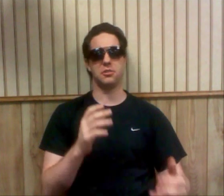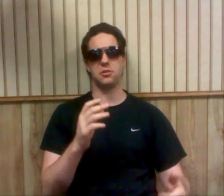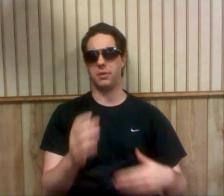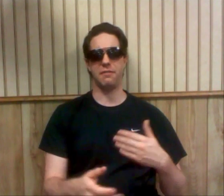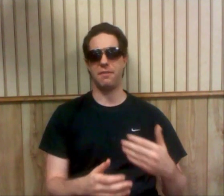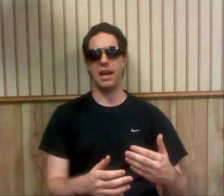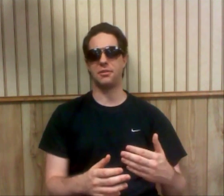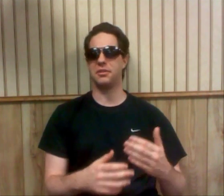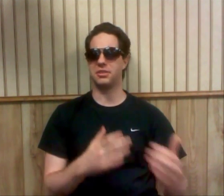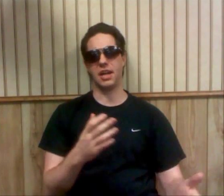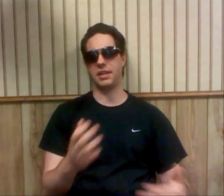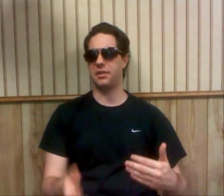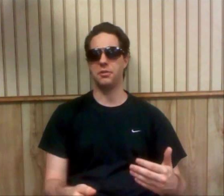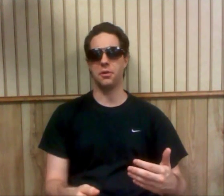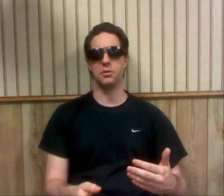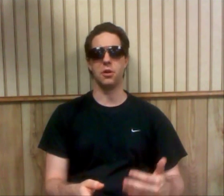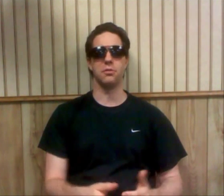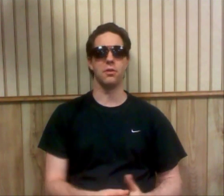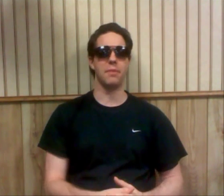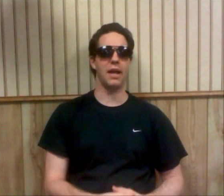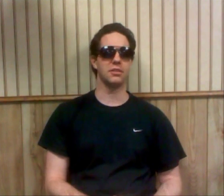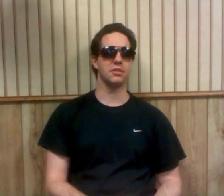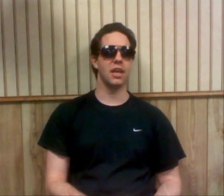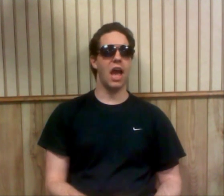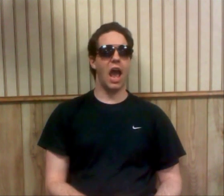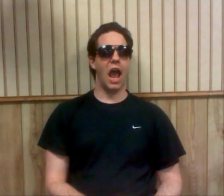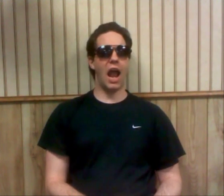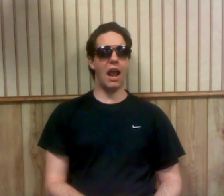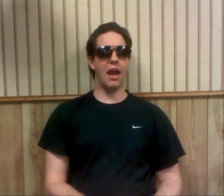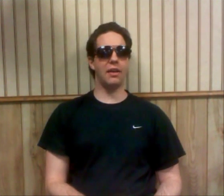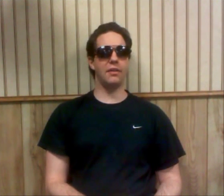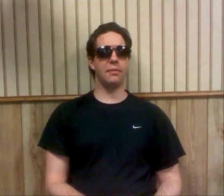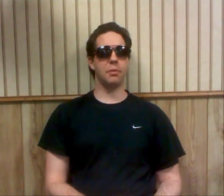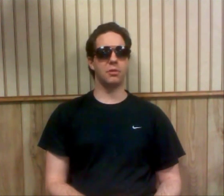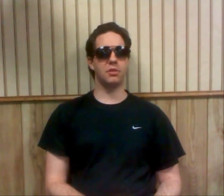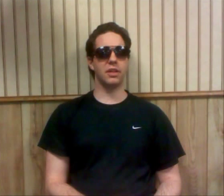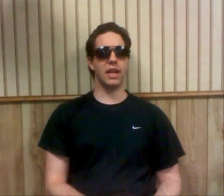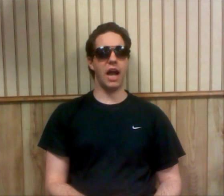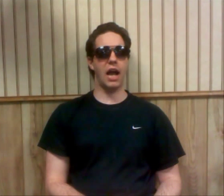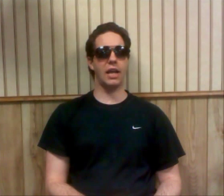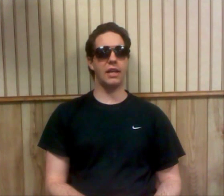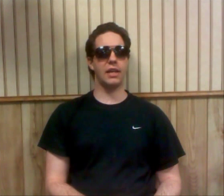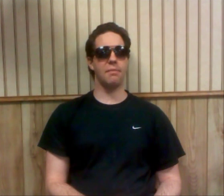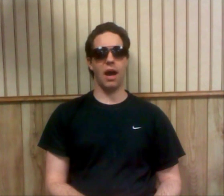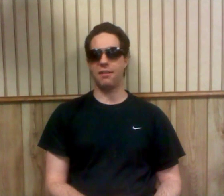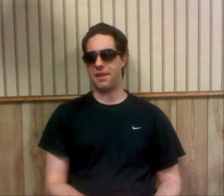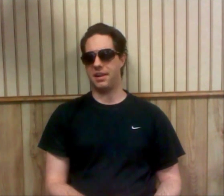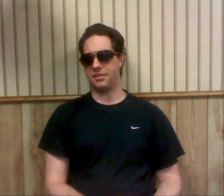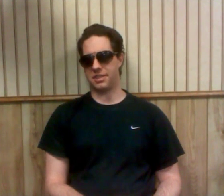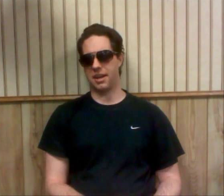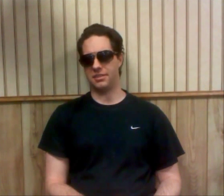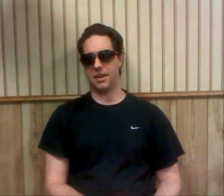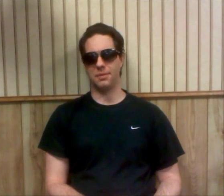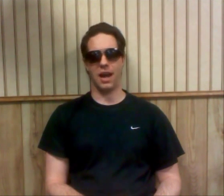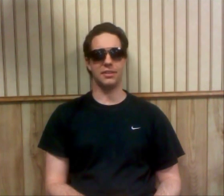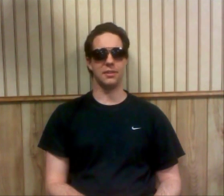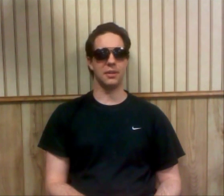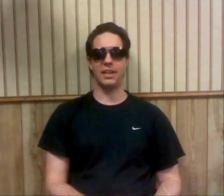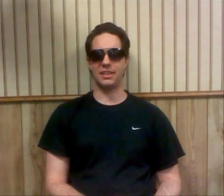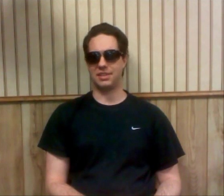determining factor in deciding who goes over in matches. And personally, I am not a fan of this concept. I don't like this